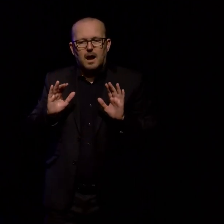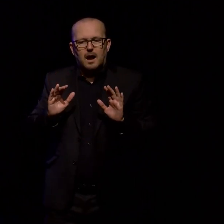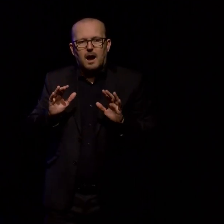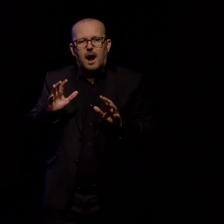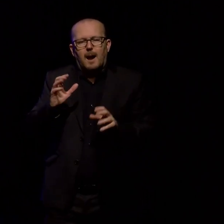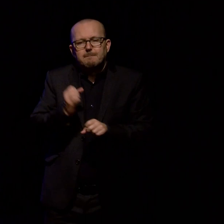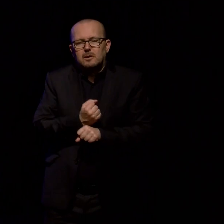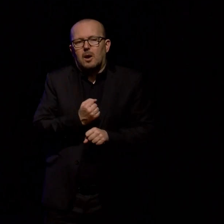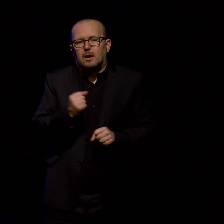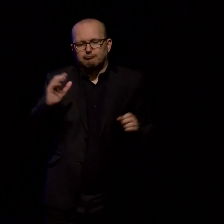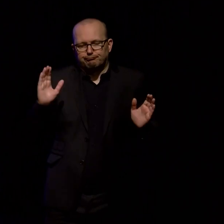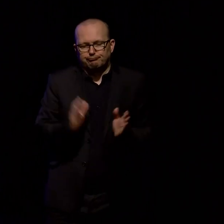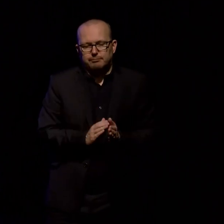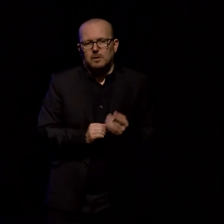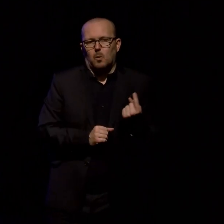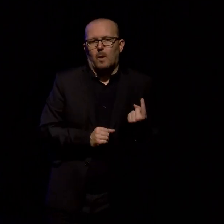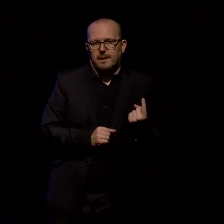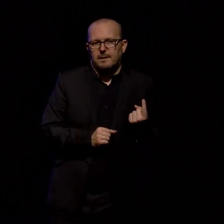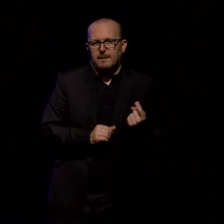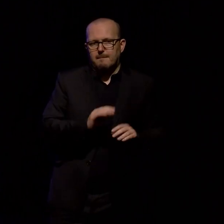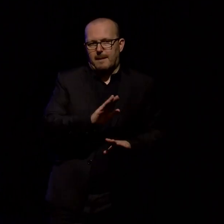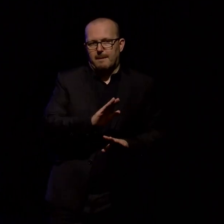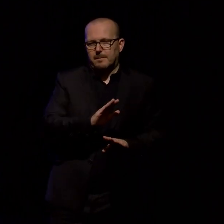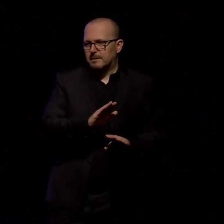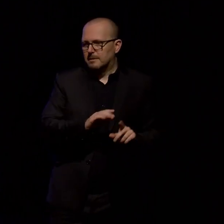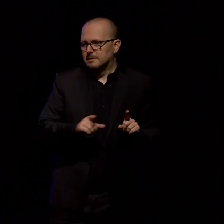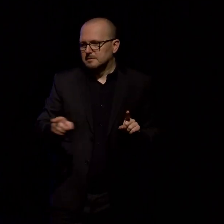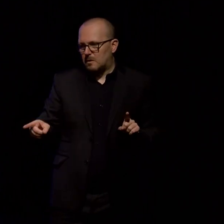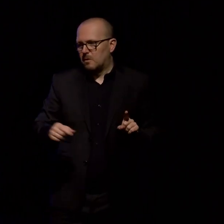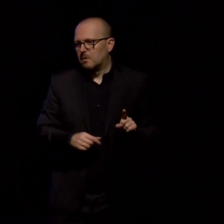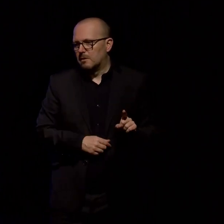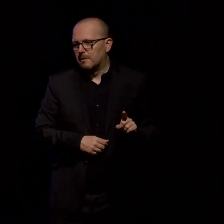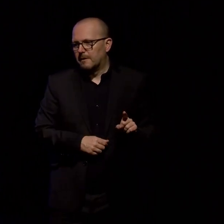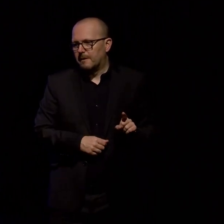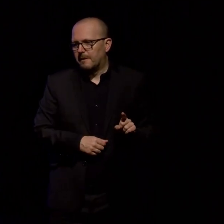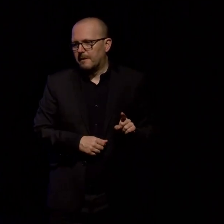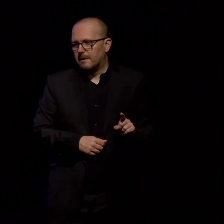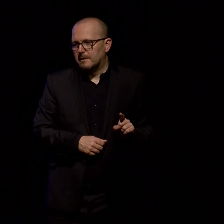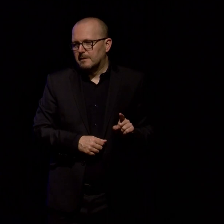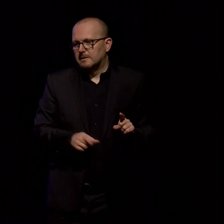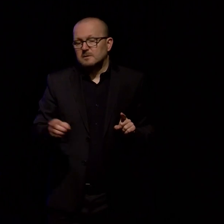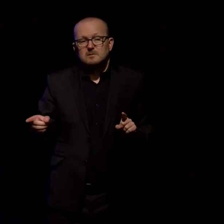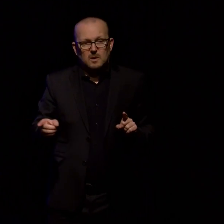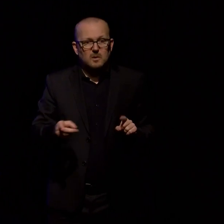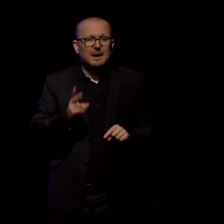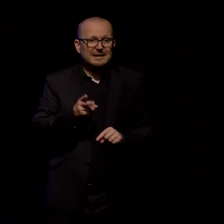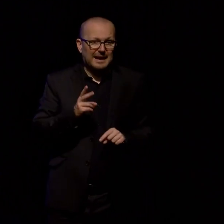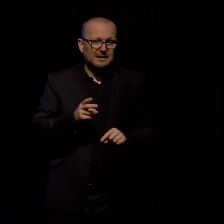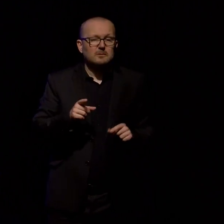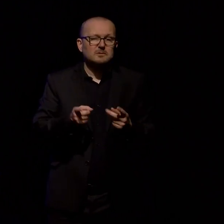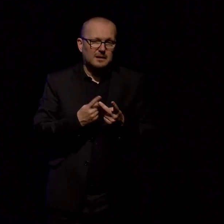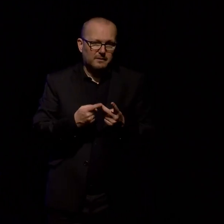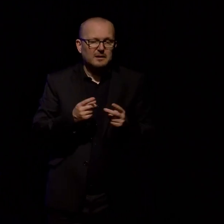and I couldn't represent every single thing when it came to your collections and so what we did again it was another music map